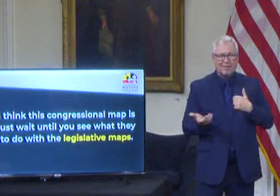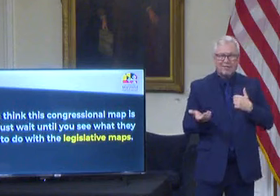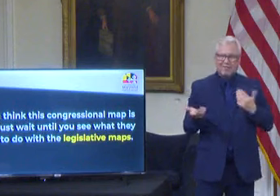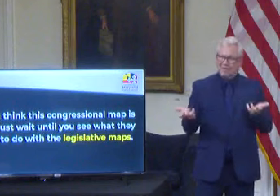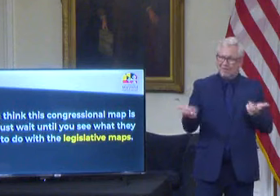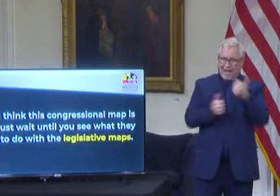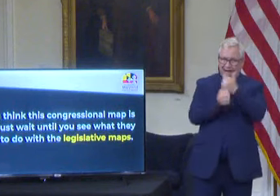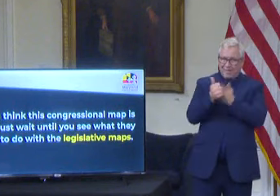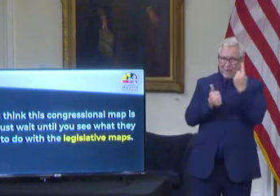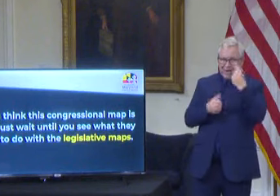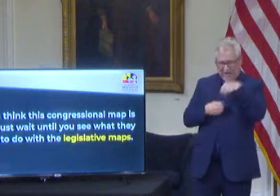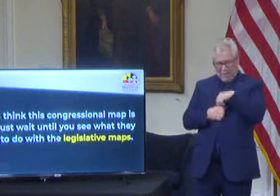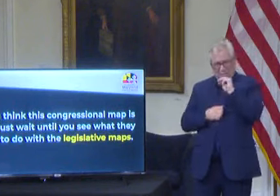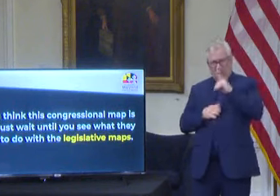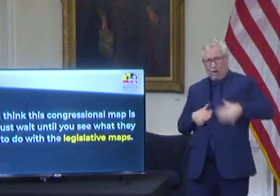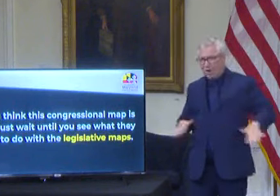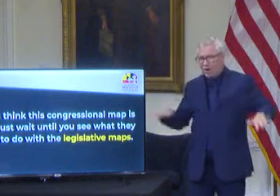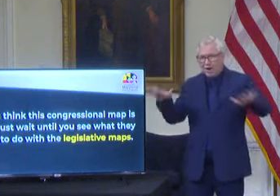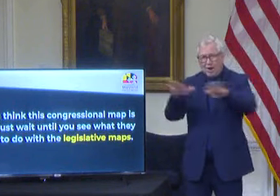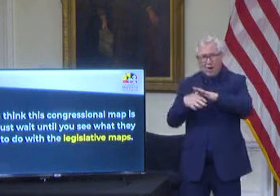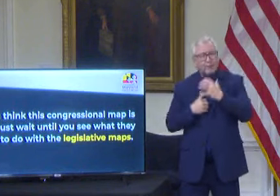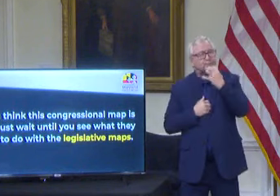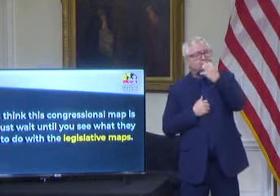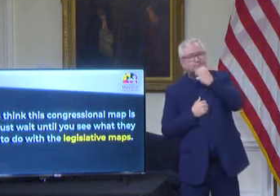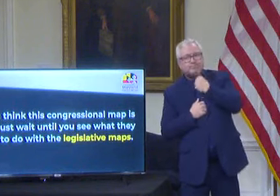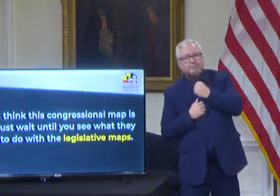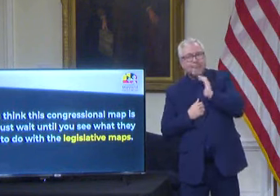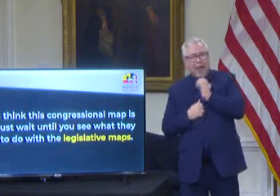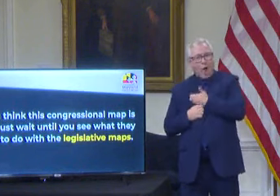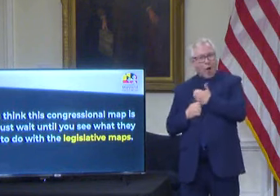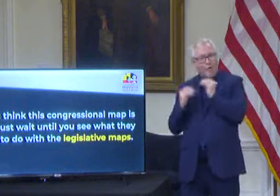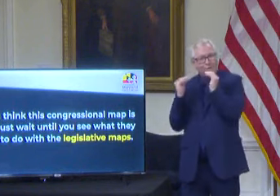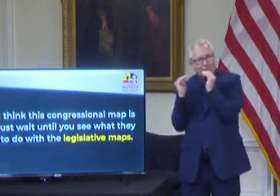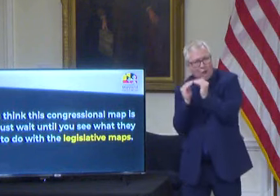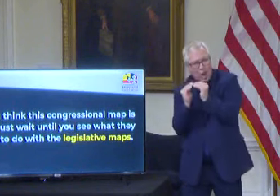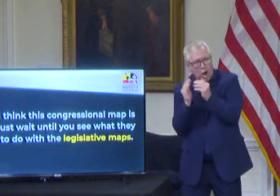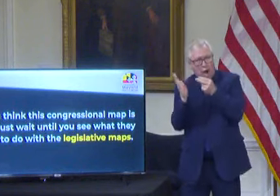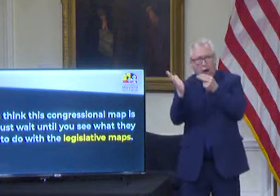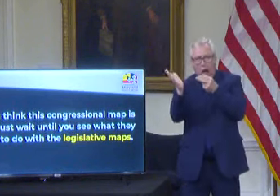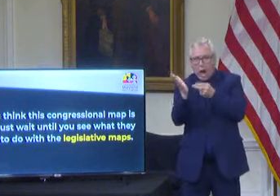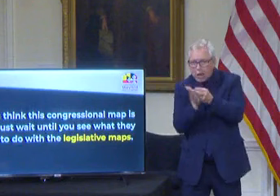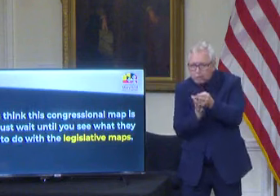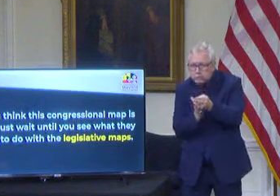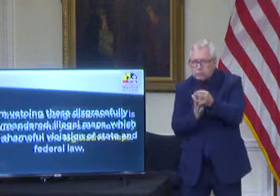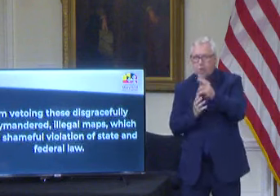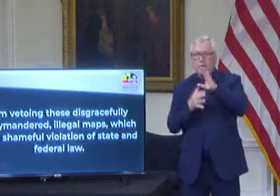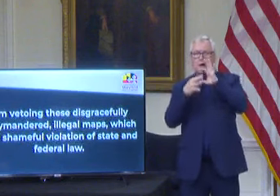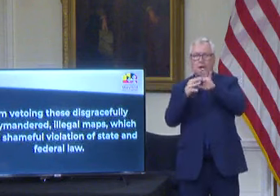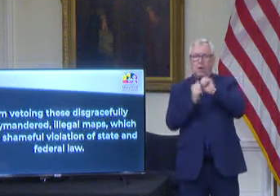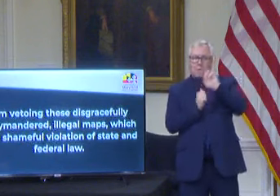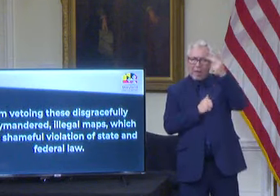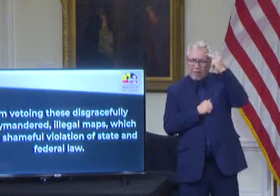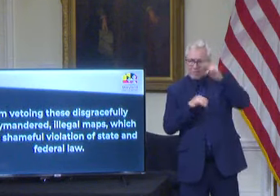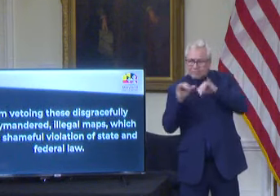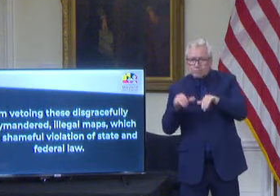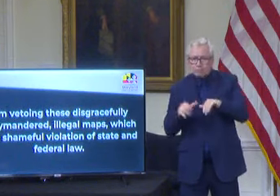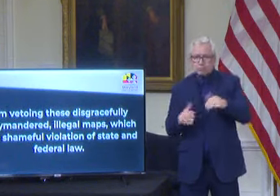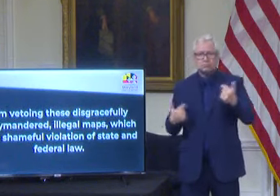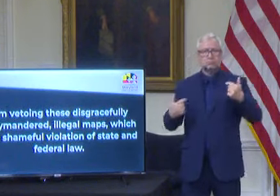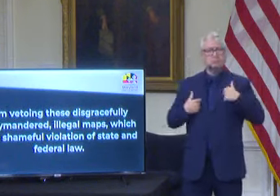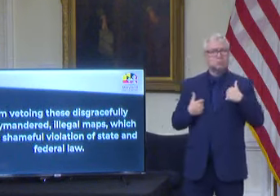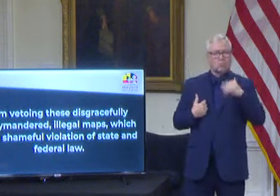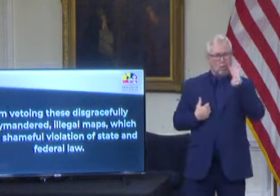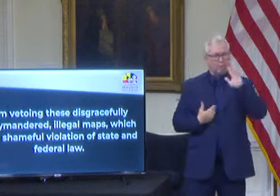fairness and integrity in our elections and in our political system, I am vetoing these disgracefully